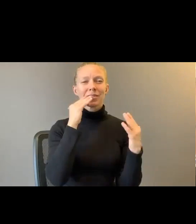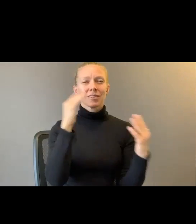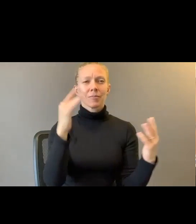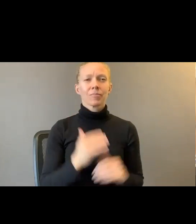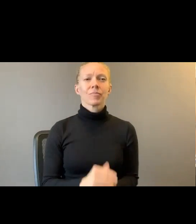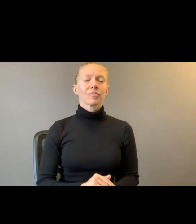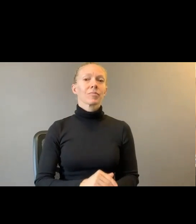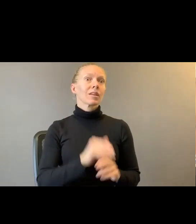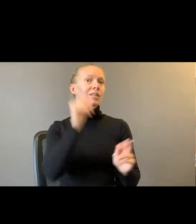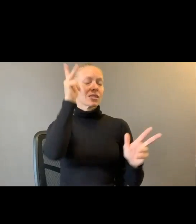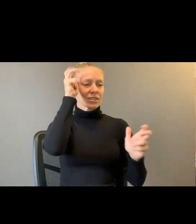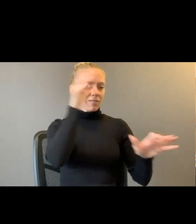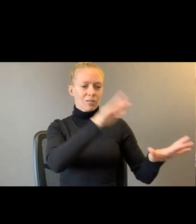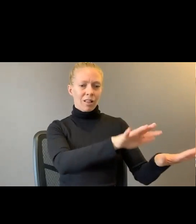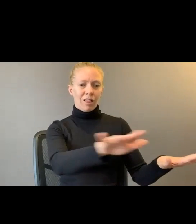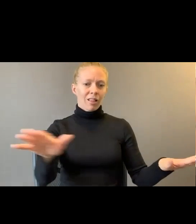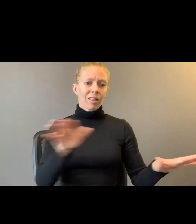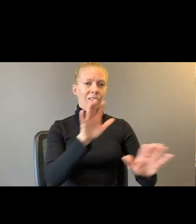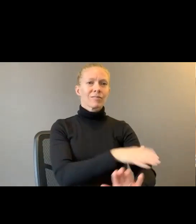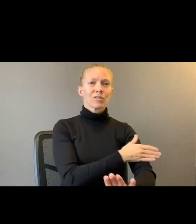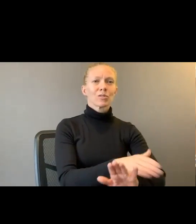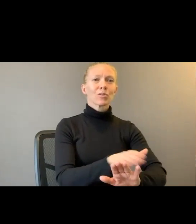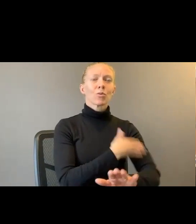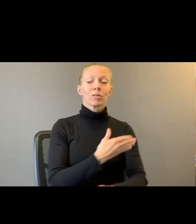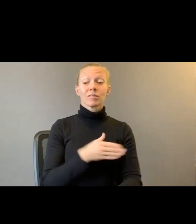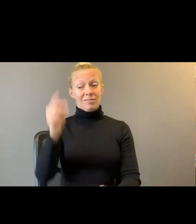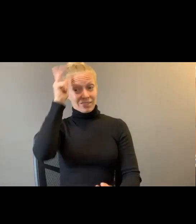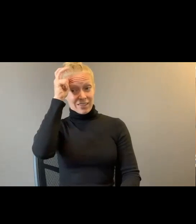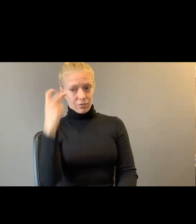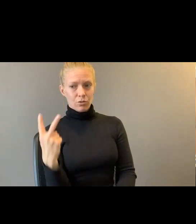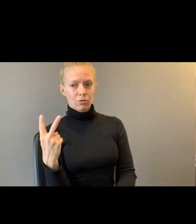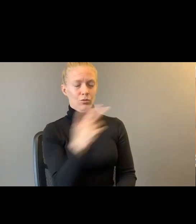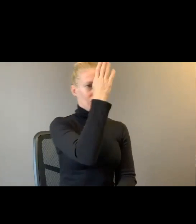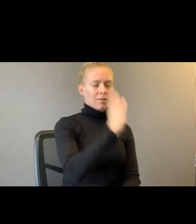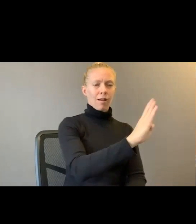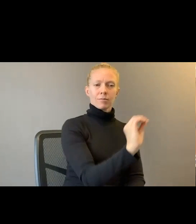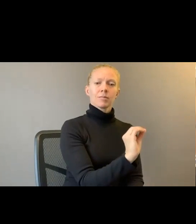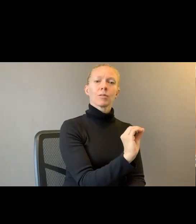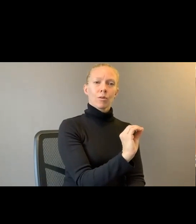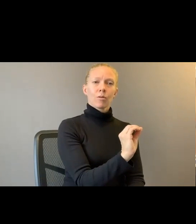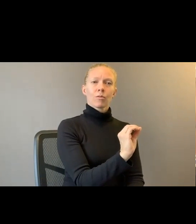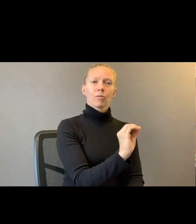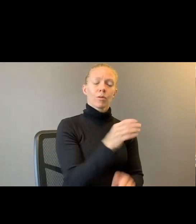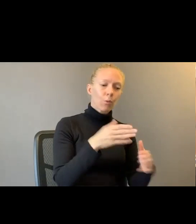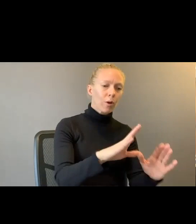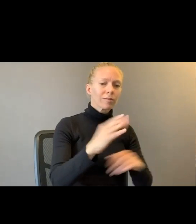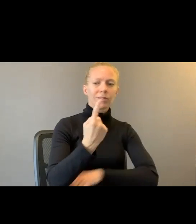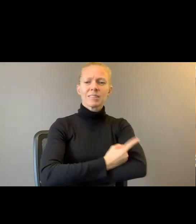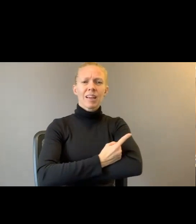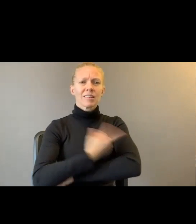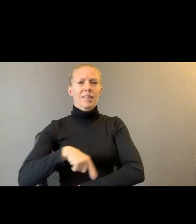array of scores. Hymn to God Zero. There are ways. There are days. We run.